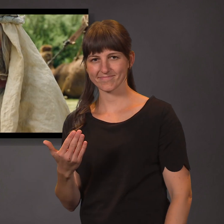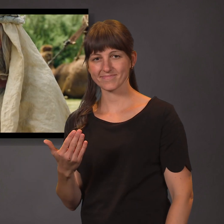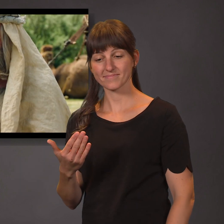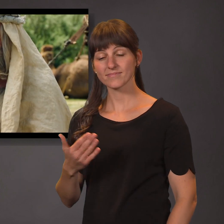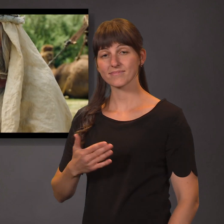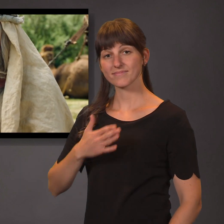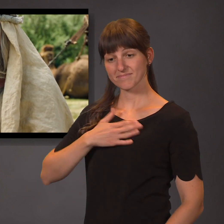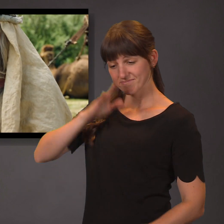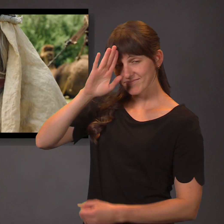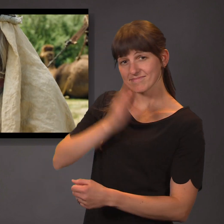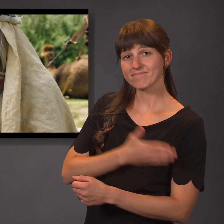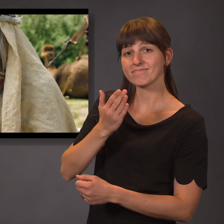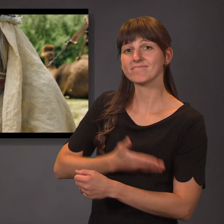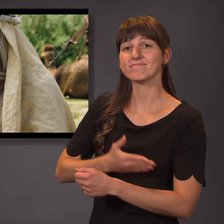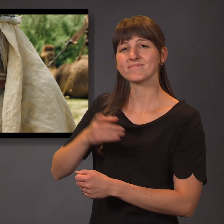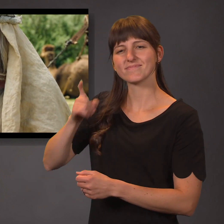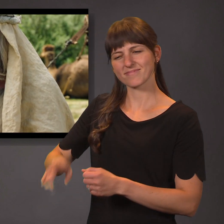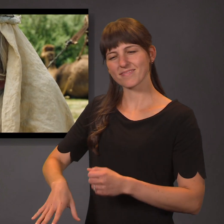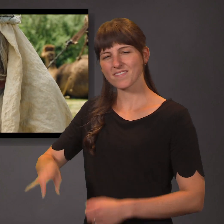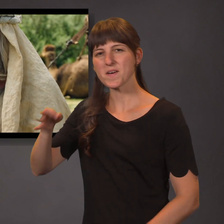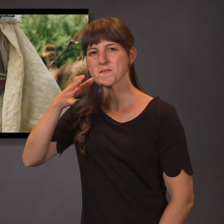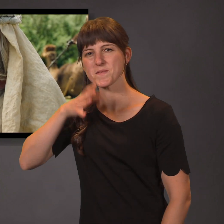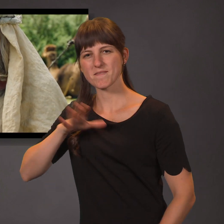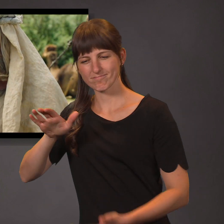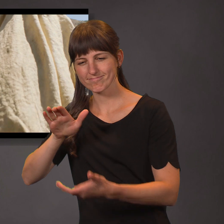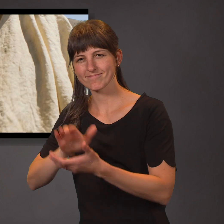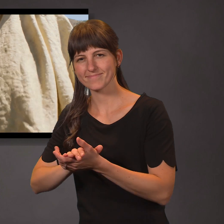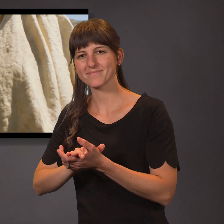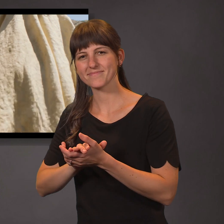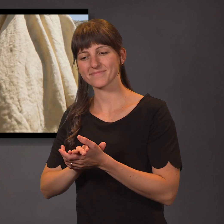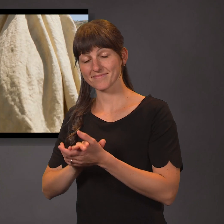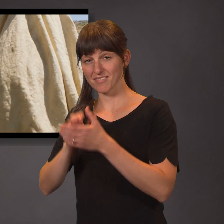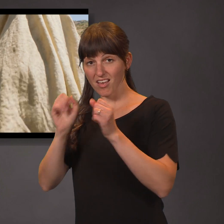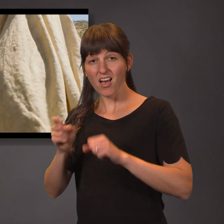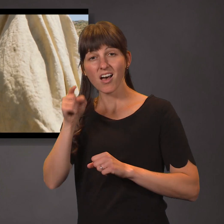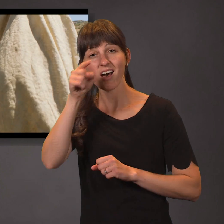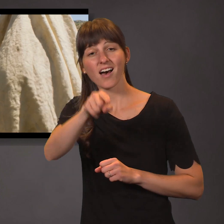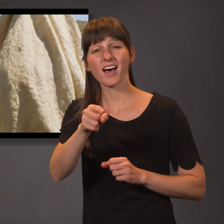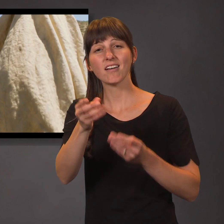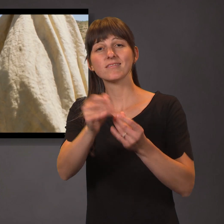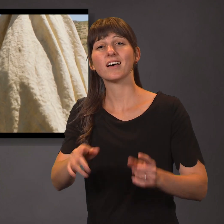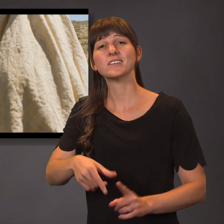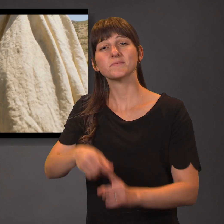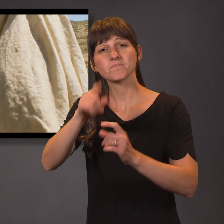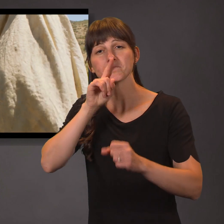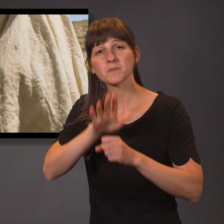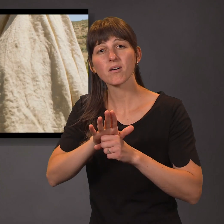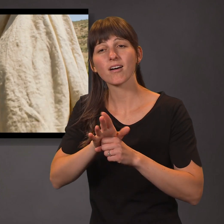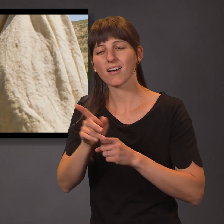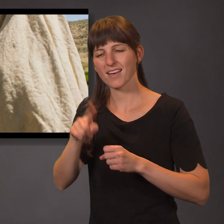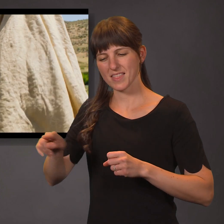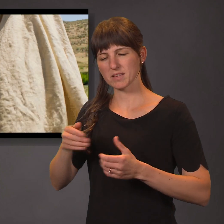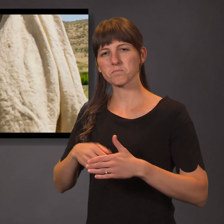but that my sons should take daughters to wife, that they might raise up seed unto the Lord in the land of promise.